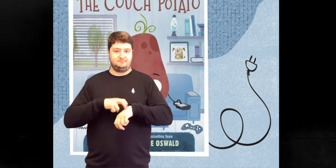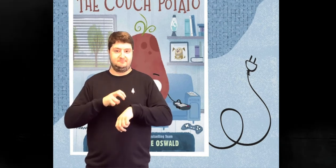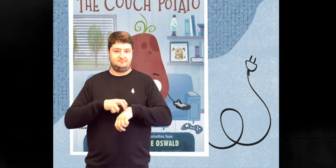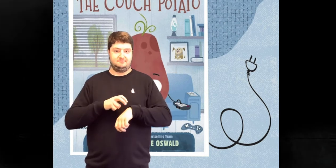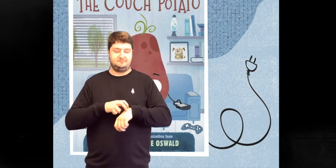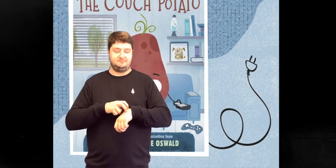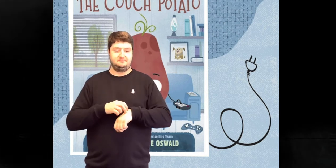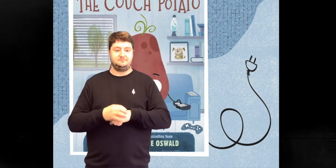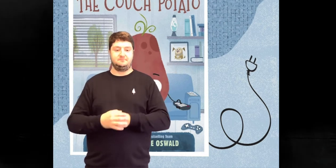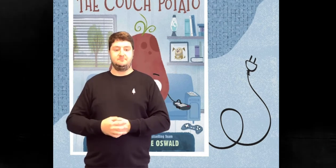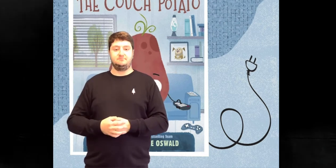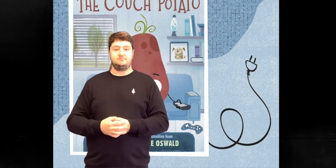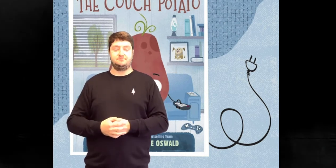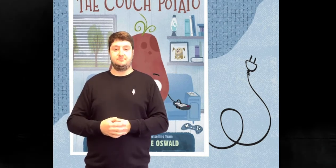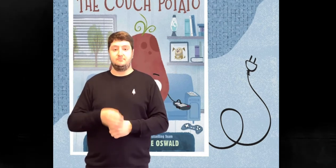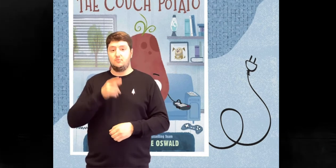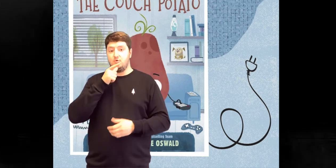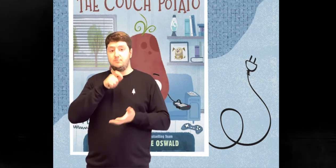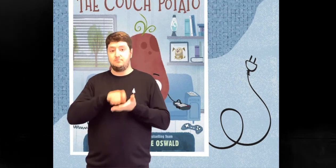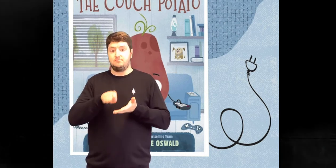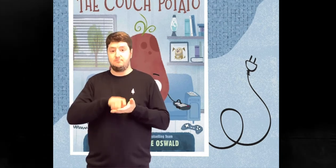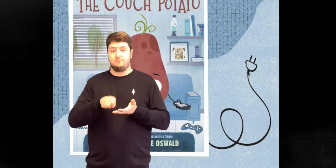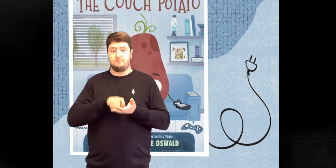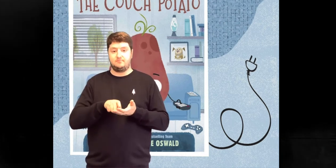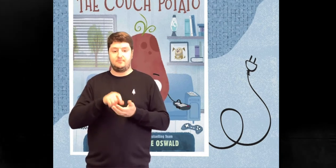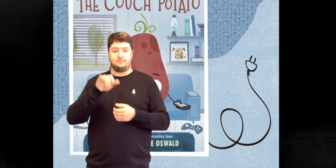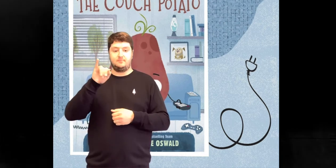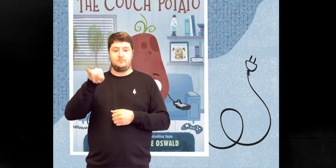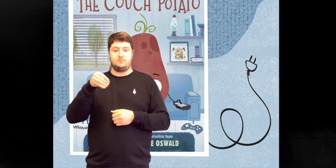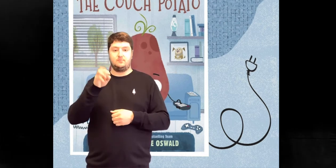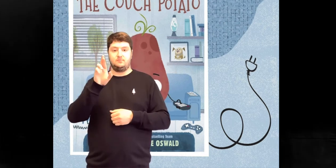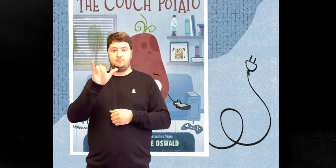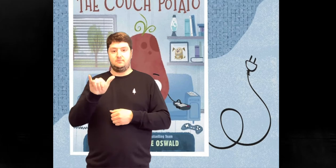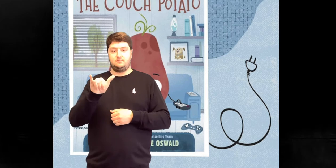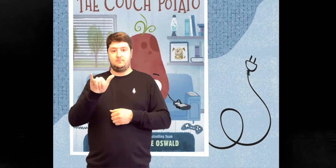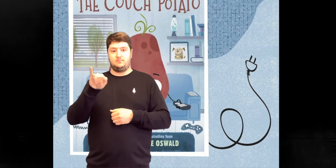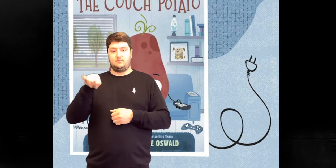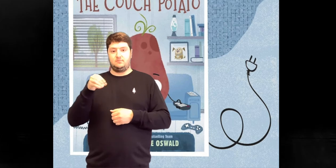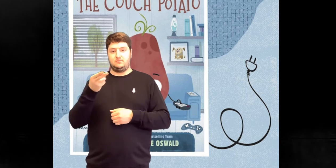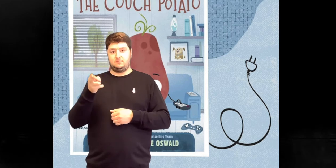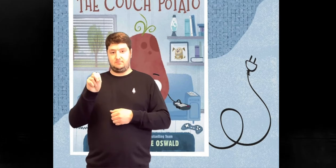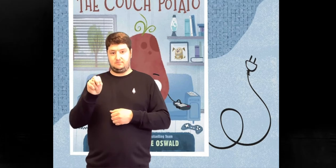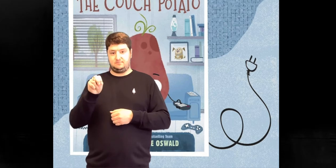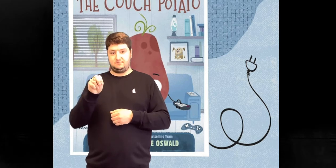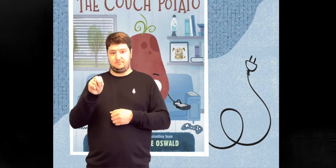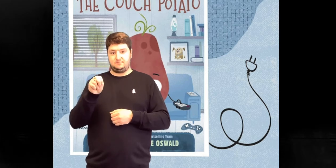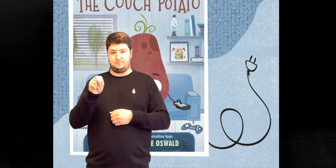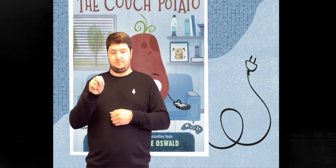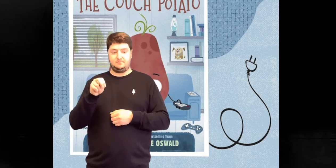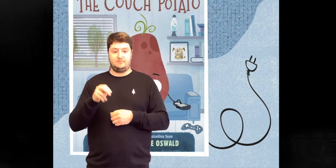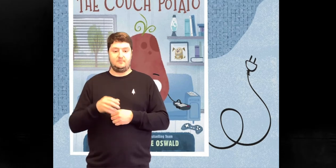A Couch Potato Written by Jory John Illustrated by Pete Oswald